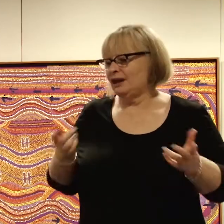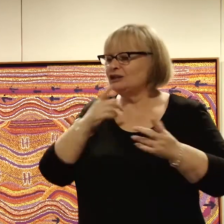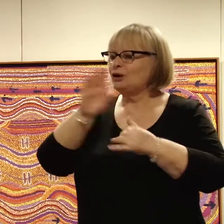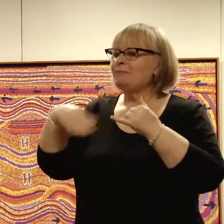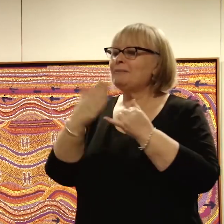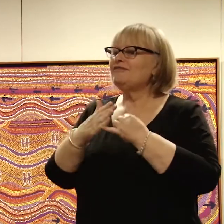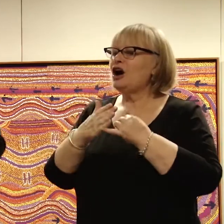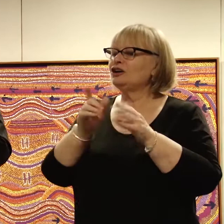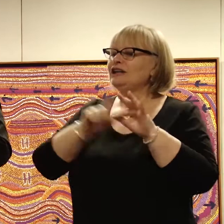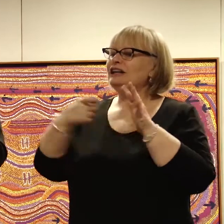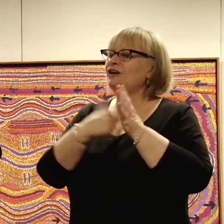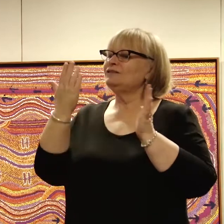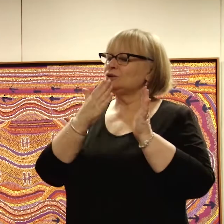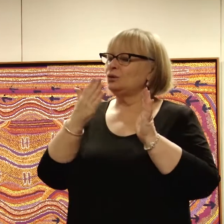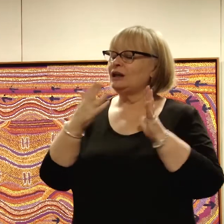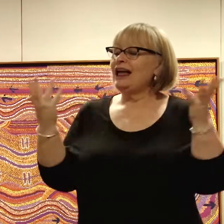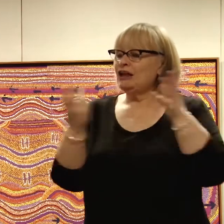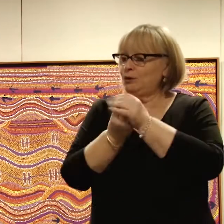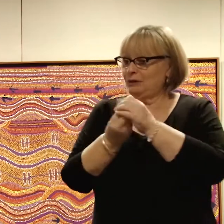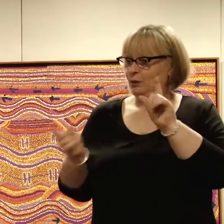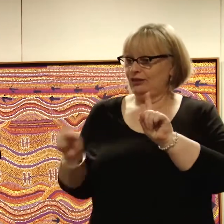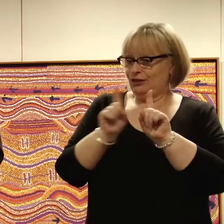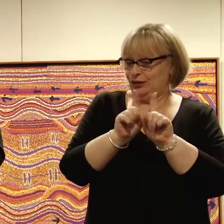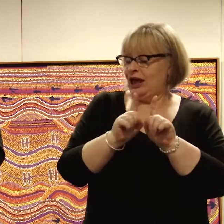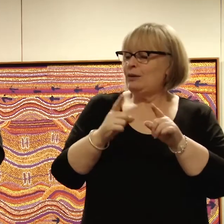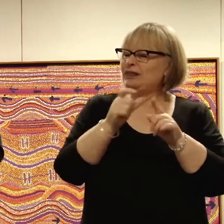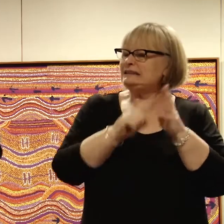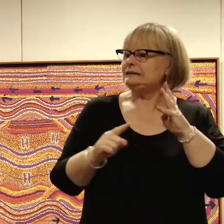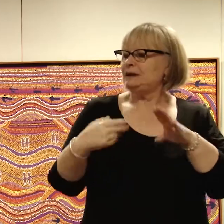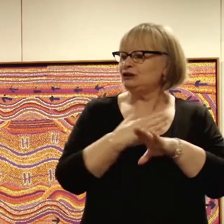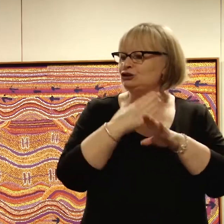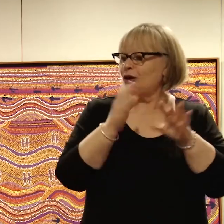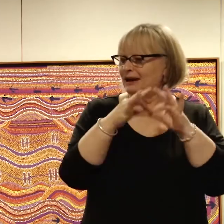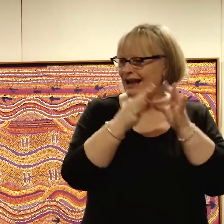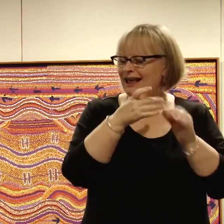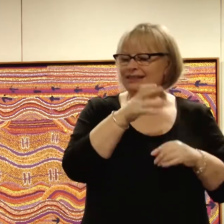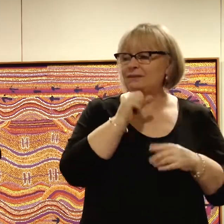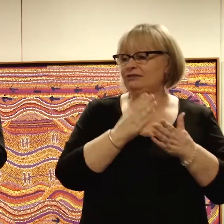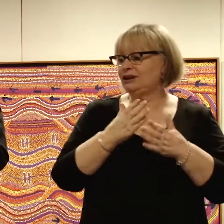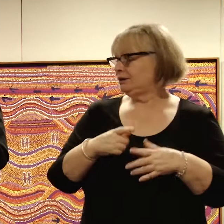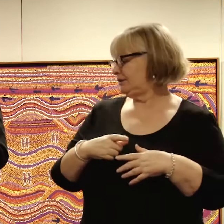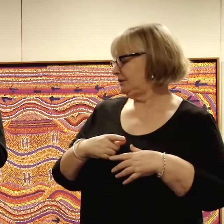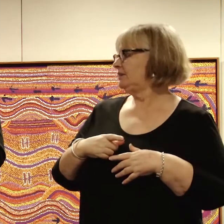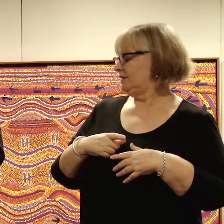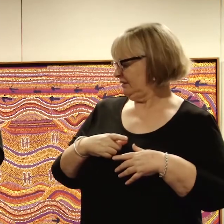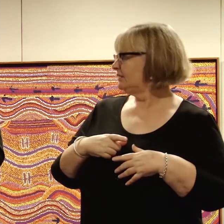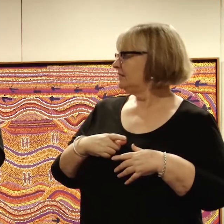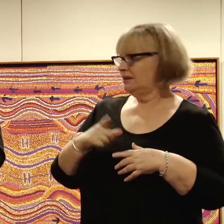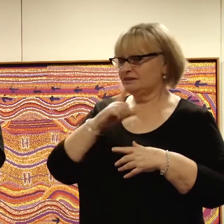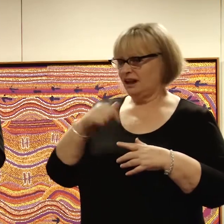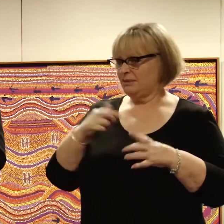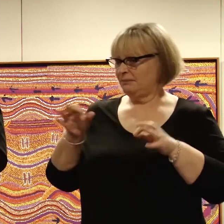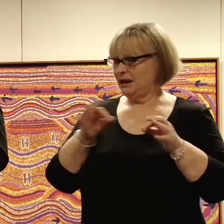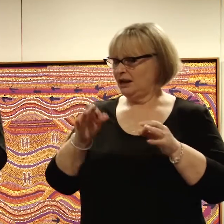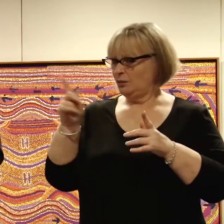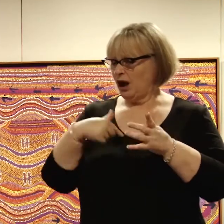final year of school, they teamed me up with a disability job agency. The guy was less than impressed when I told him my plans for the future was